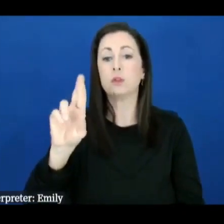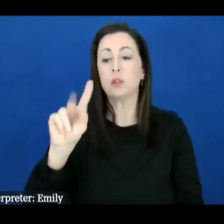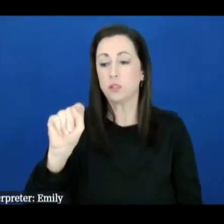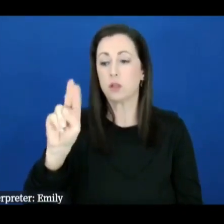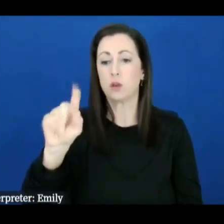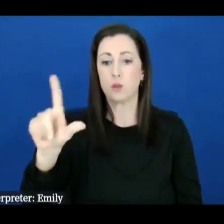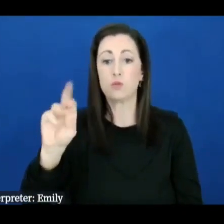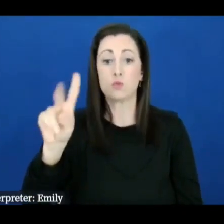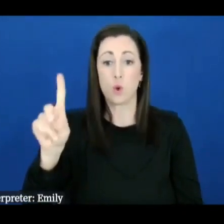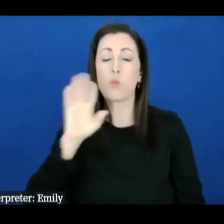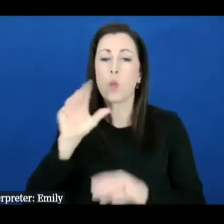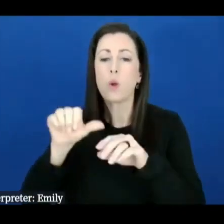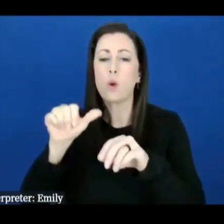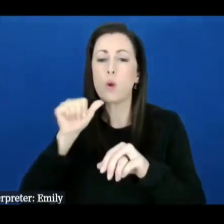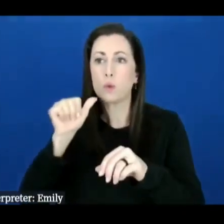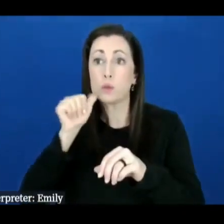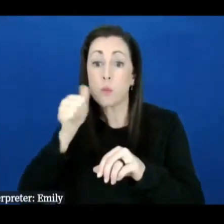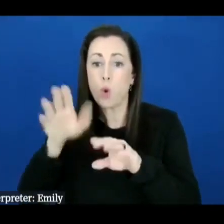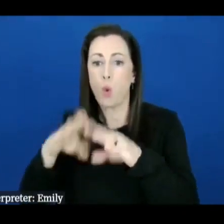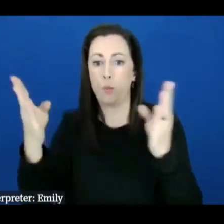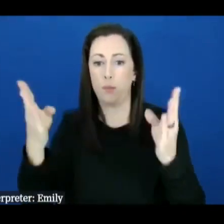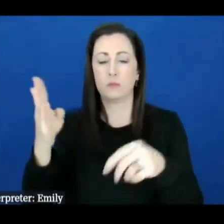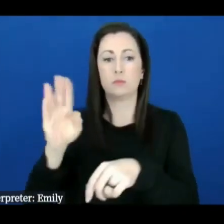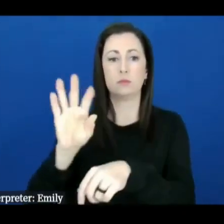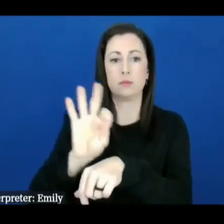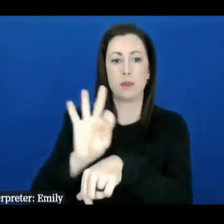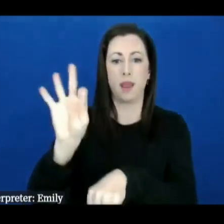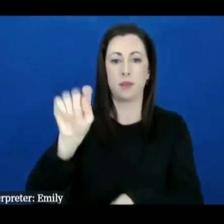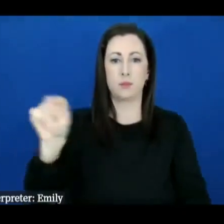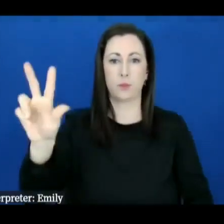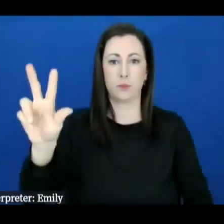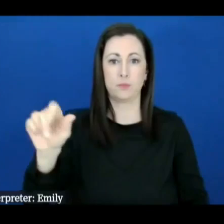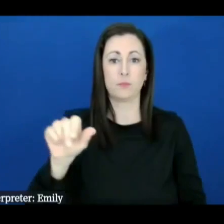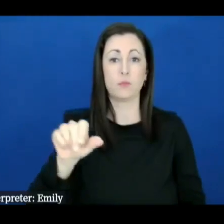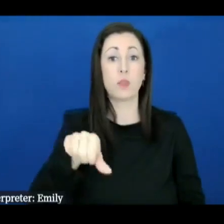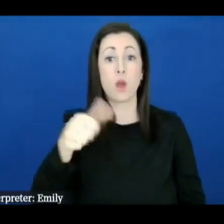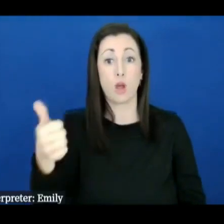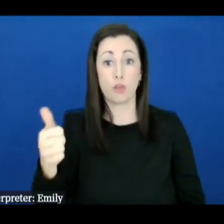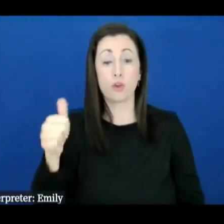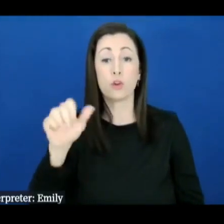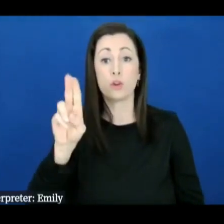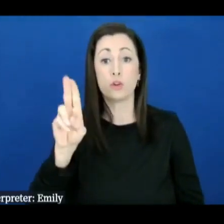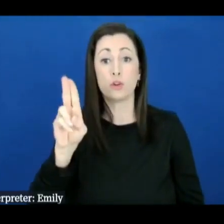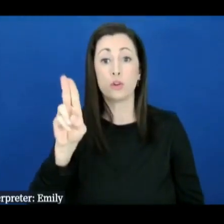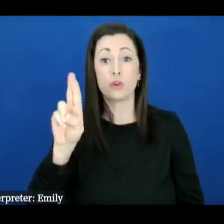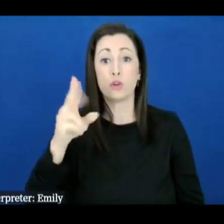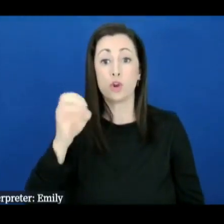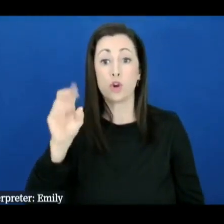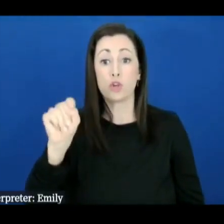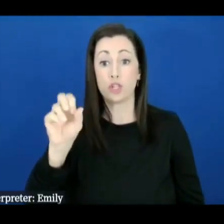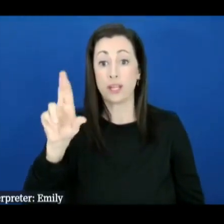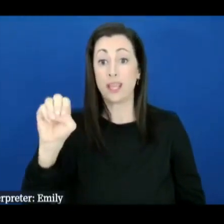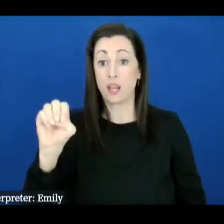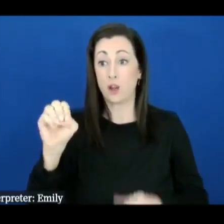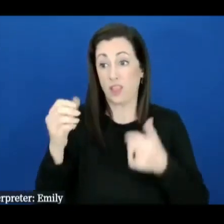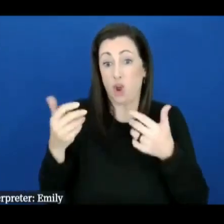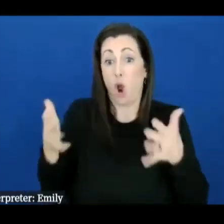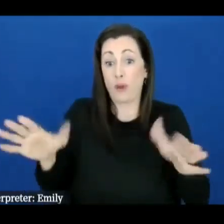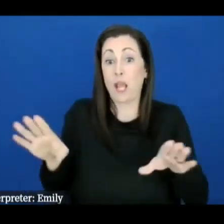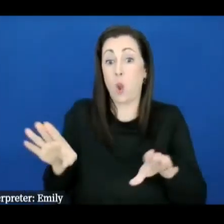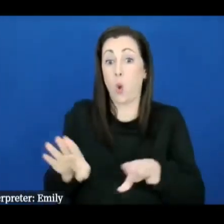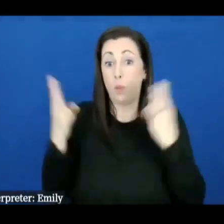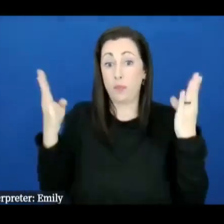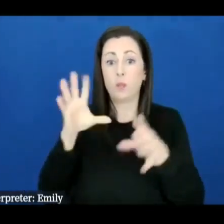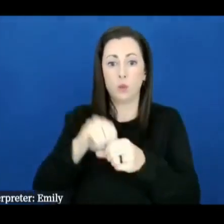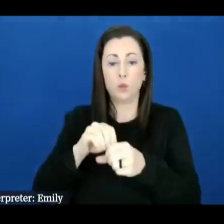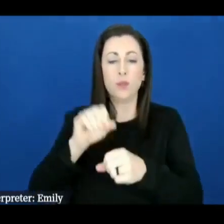13 from 9 a.m. to 3 p.m. the other merchant mercy urgent care that have already reopened include the